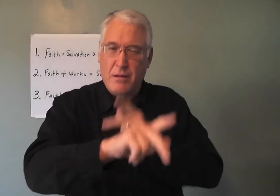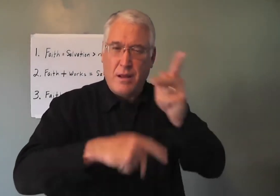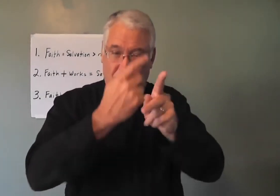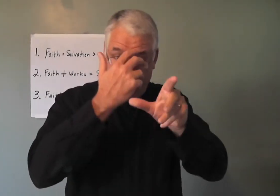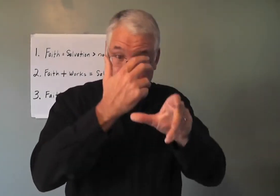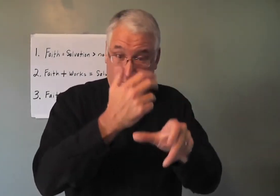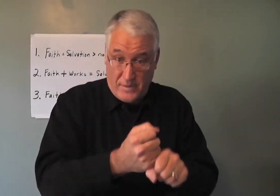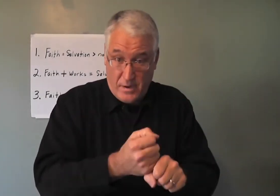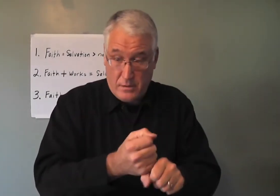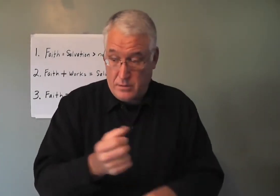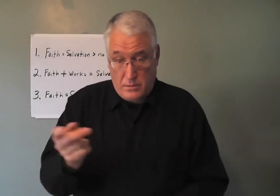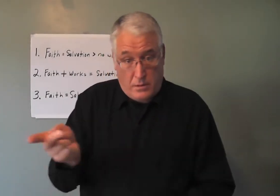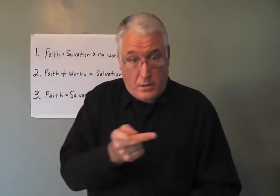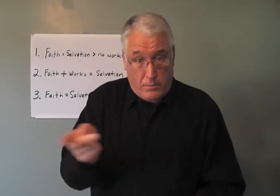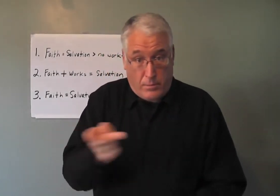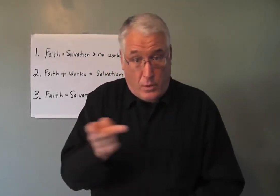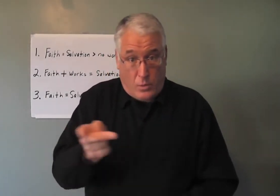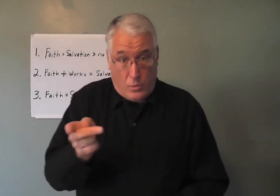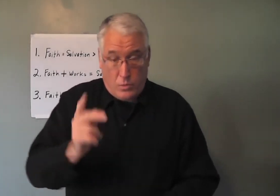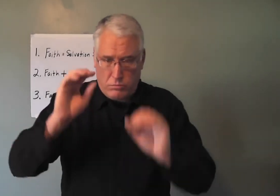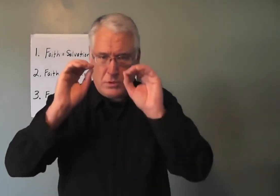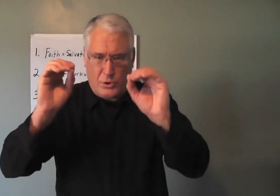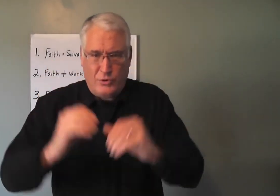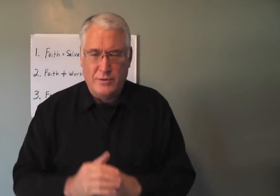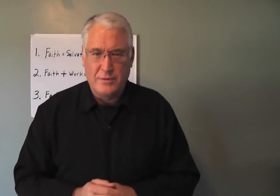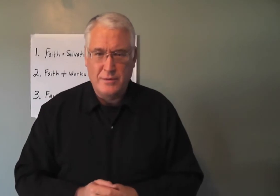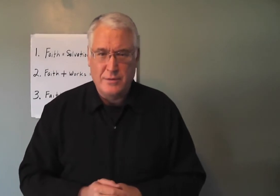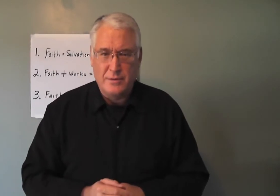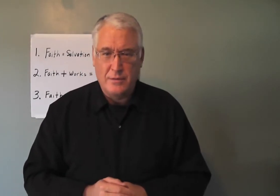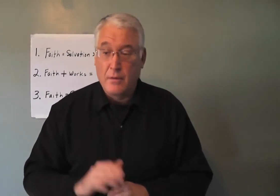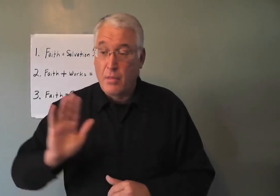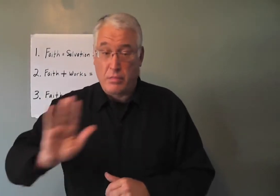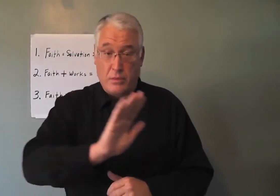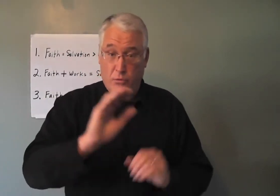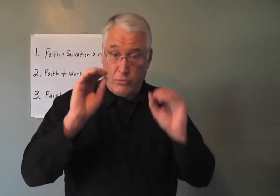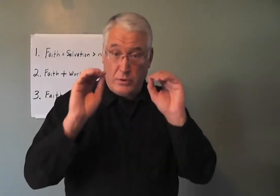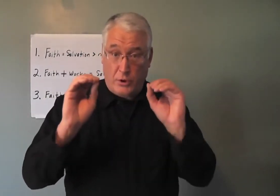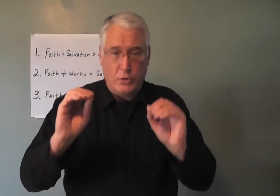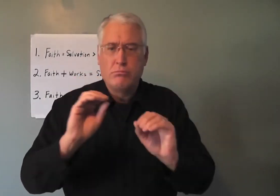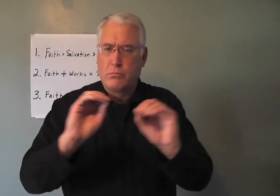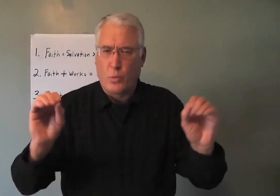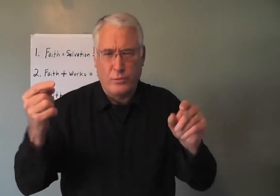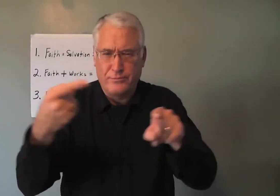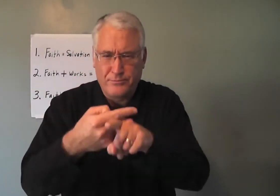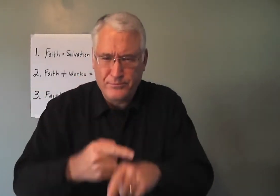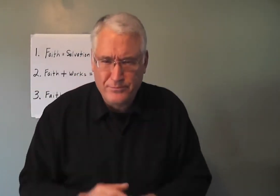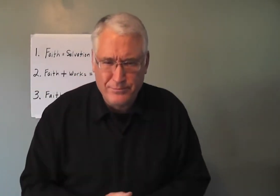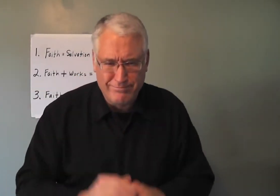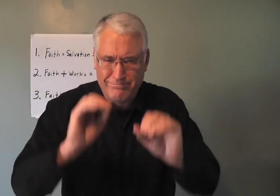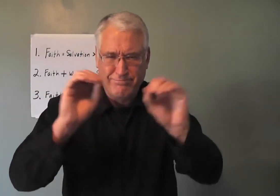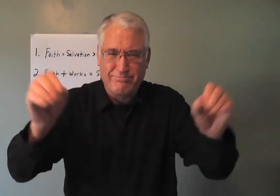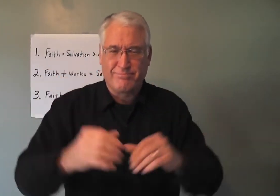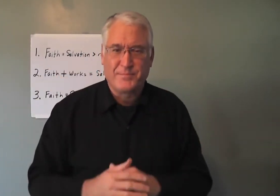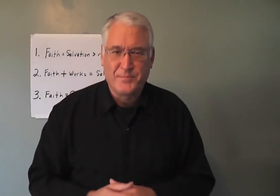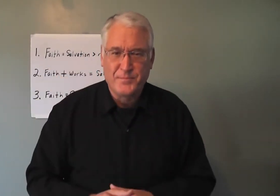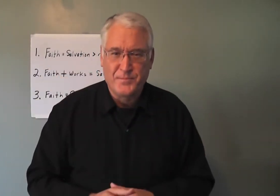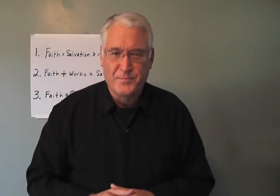dead. And that's what they were both teaching about. Their teachings do not contradict each other.